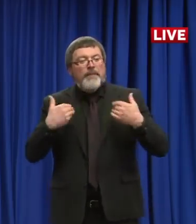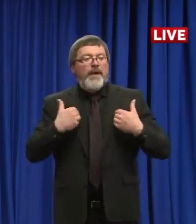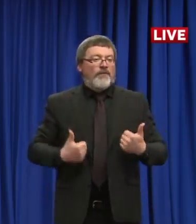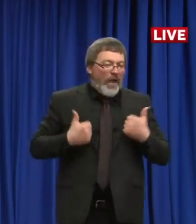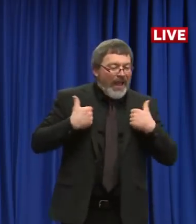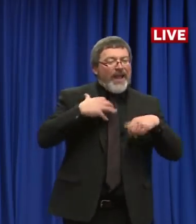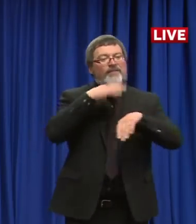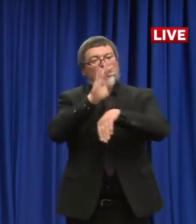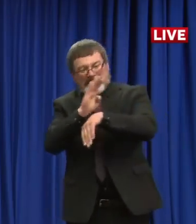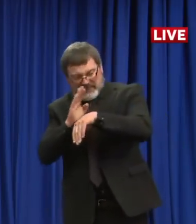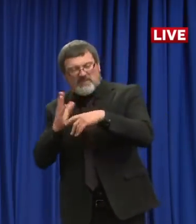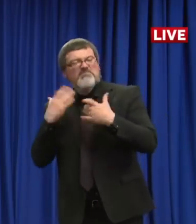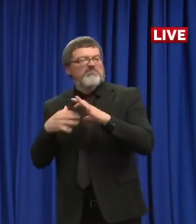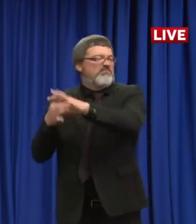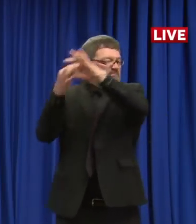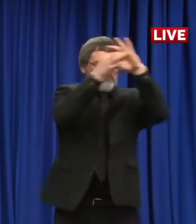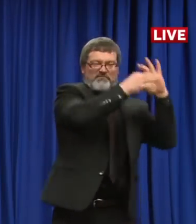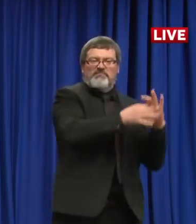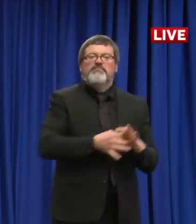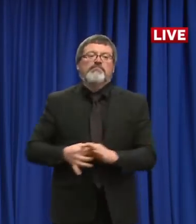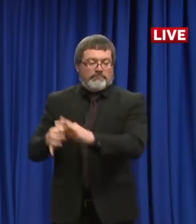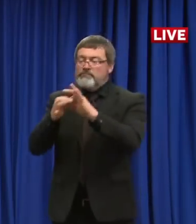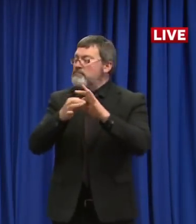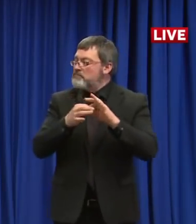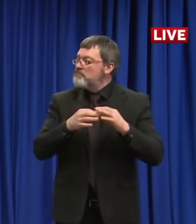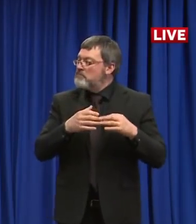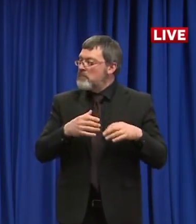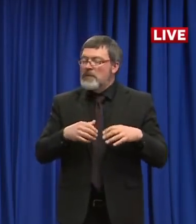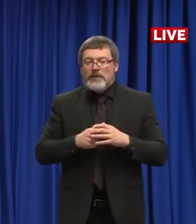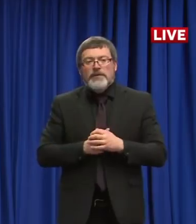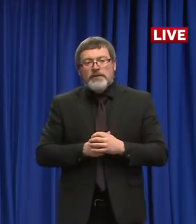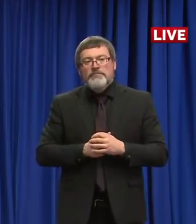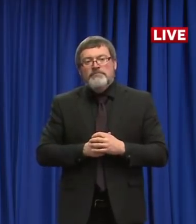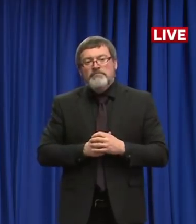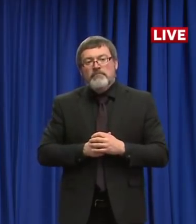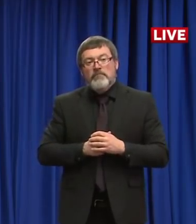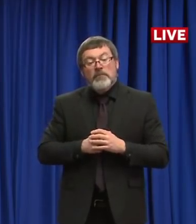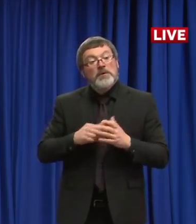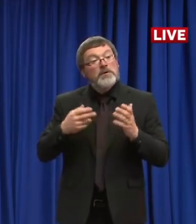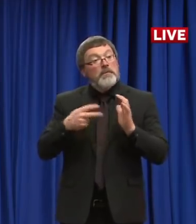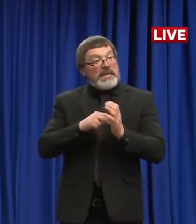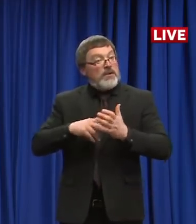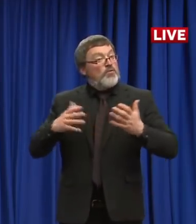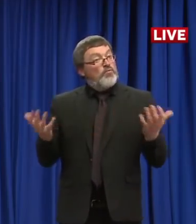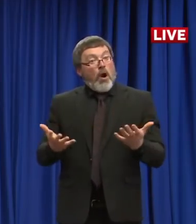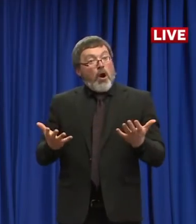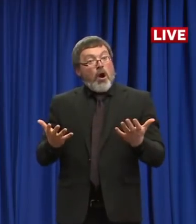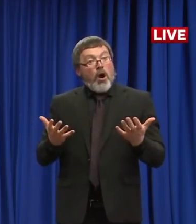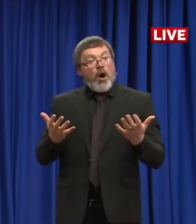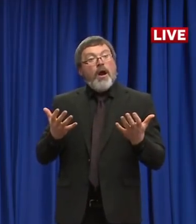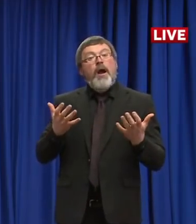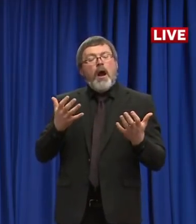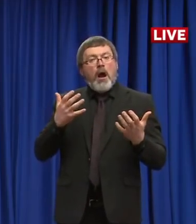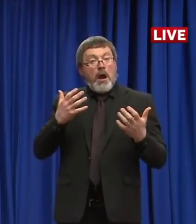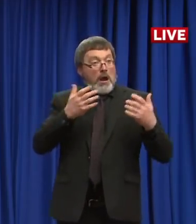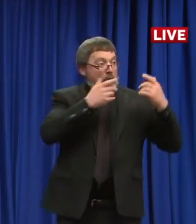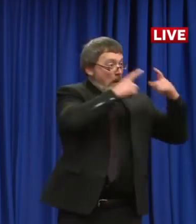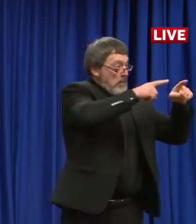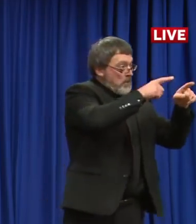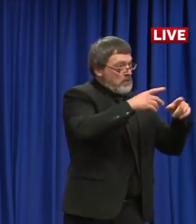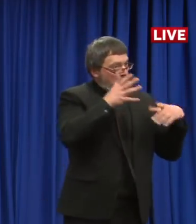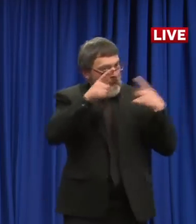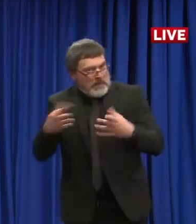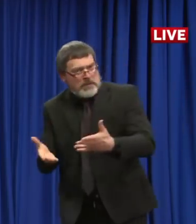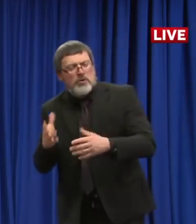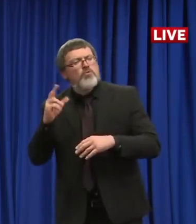be very appreciative of that. And so again, working with them, not that we're going to stay in necessary lockstep. We have to make the right decisions for our state, specifically here